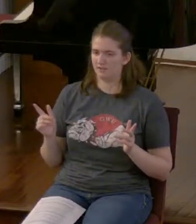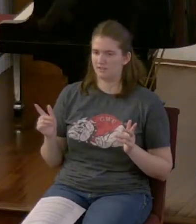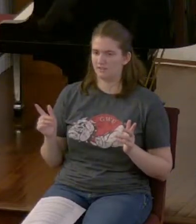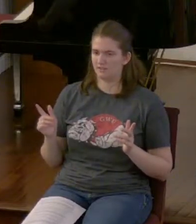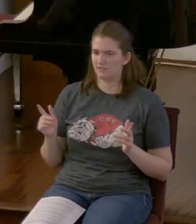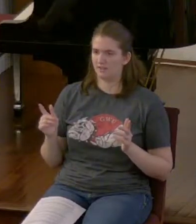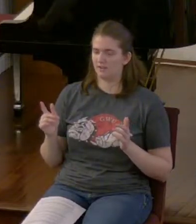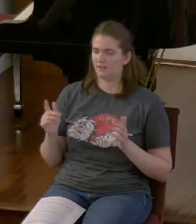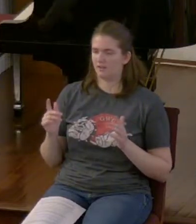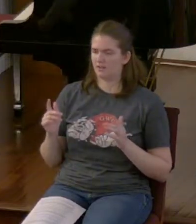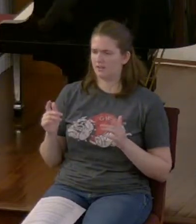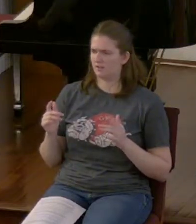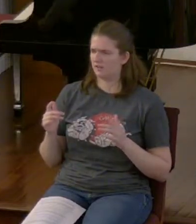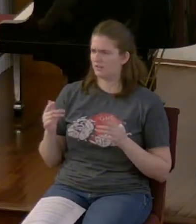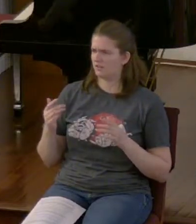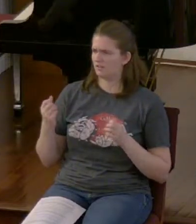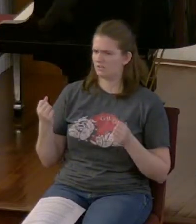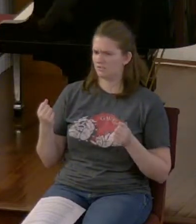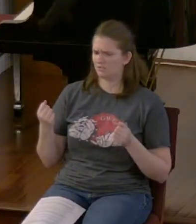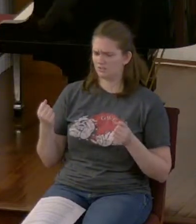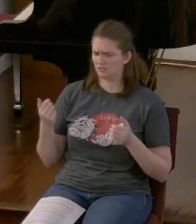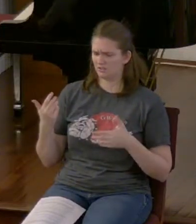does it say was distressed?